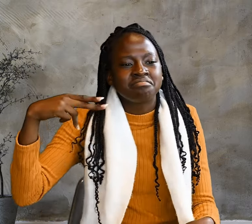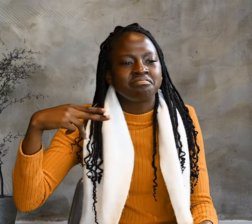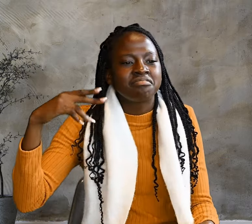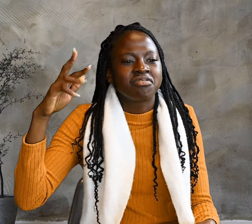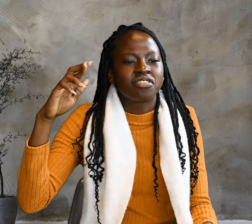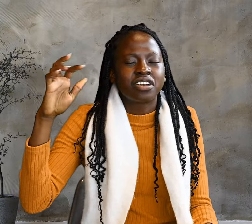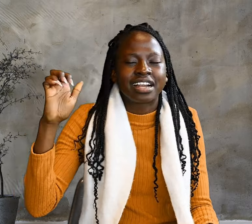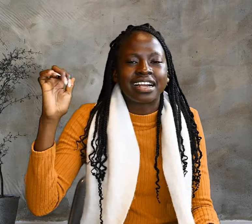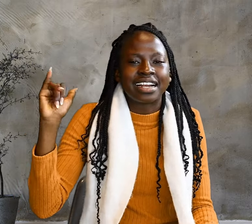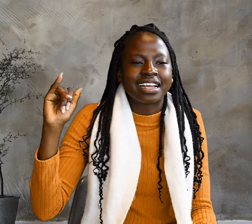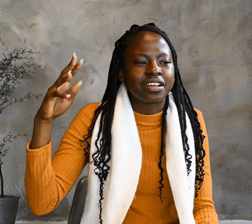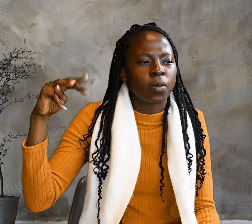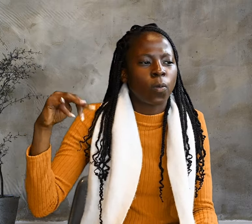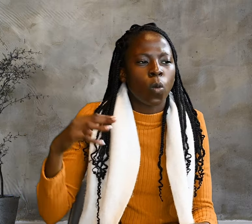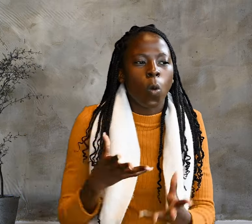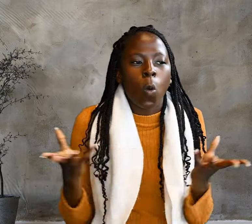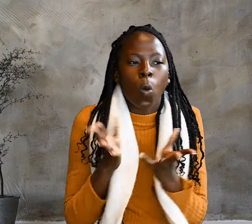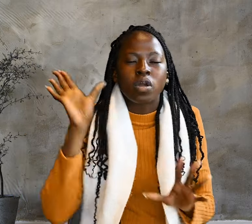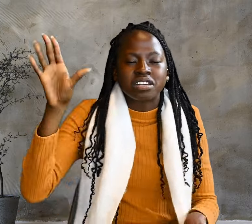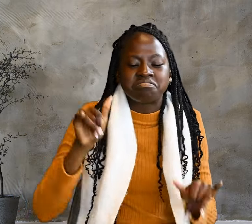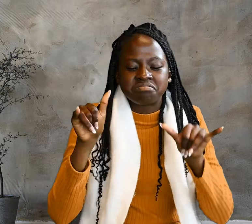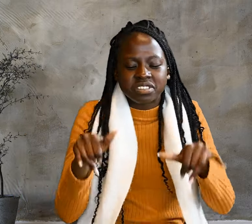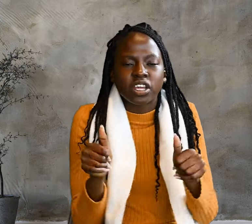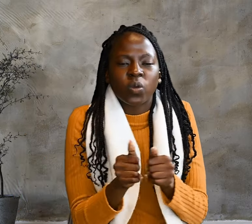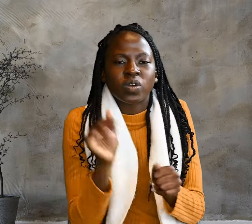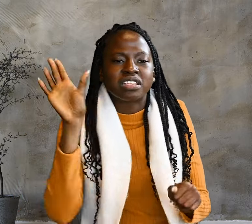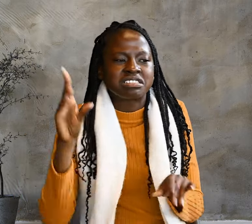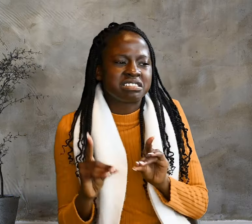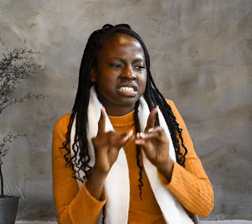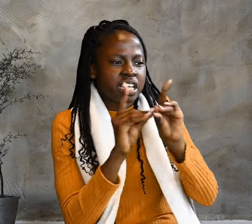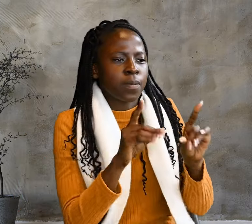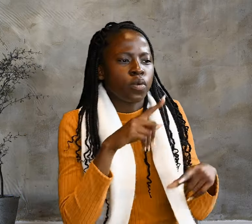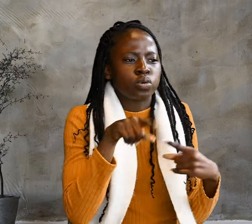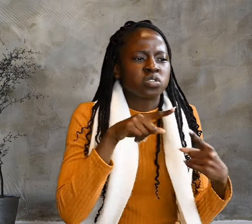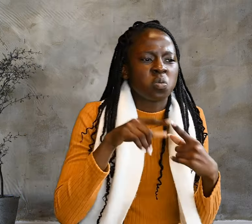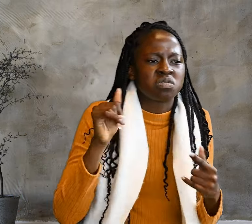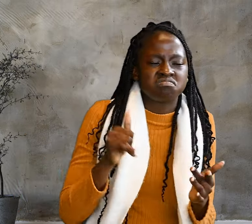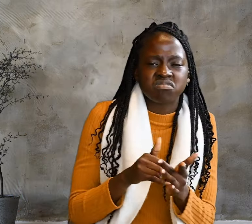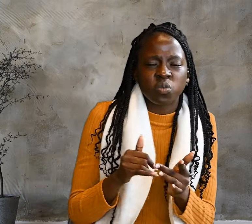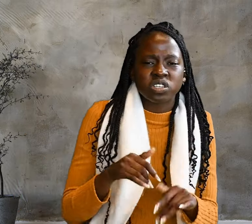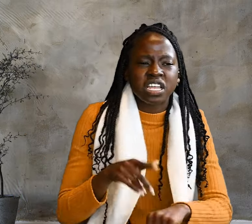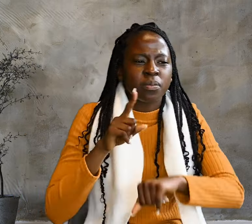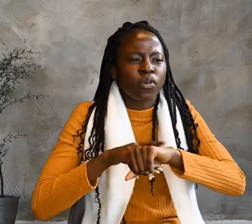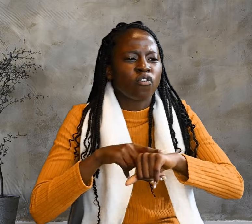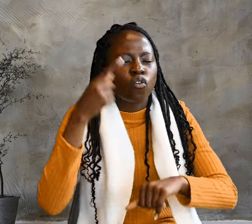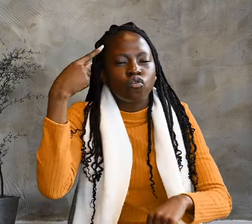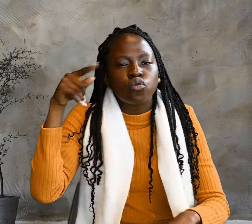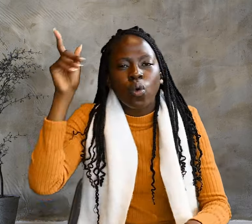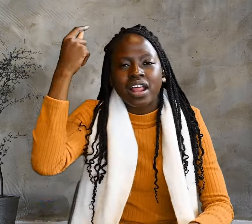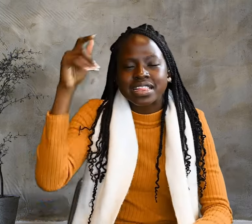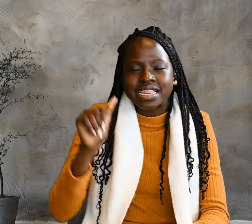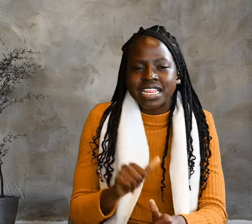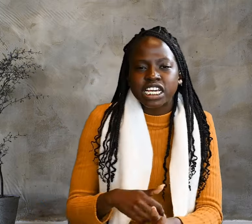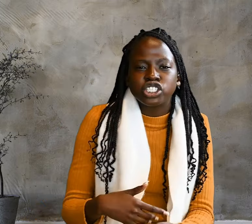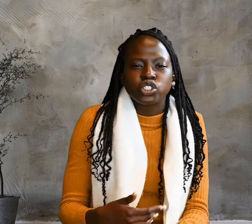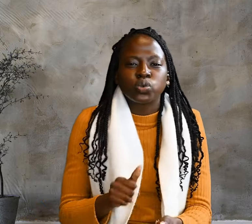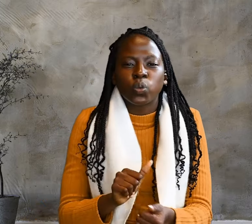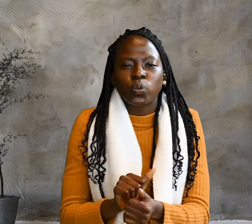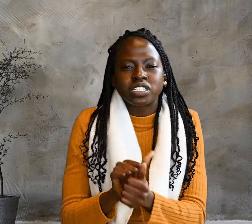where he stayed with his disciples. When it was almost time for the Jewish Passover, many